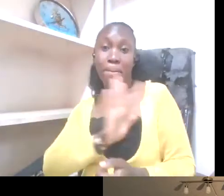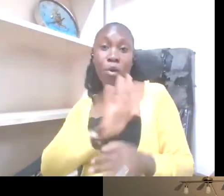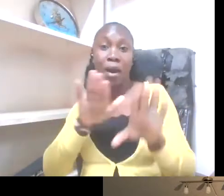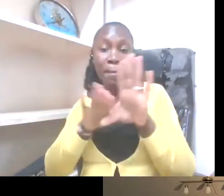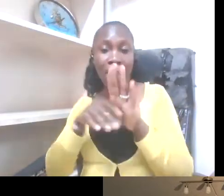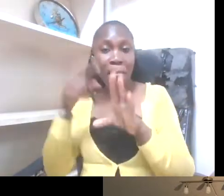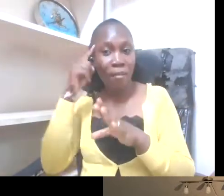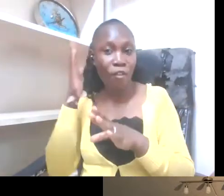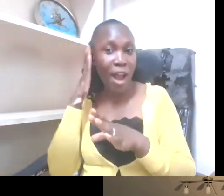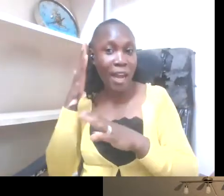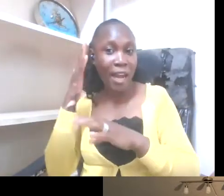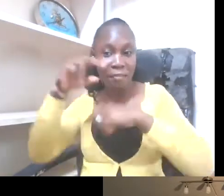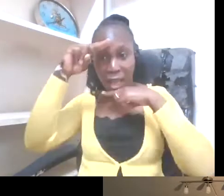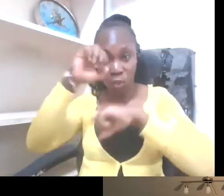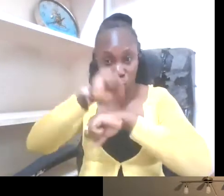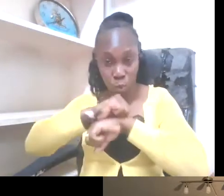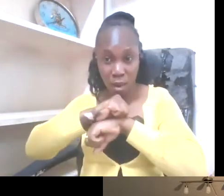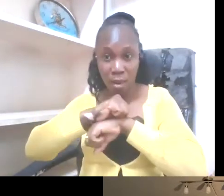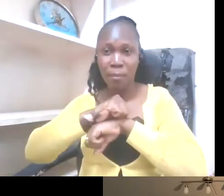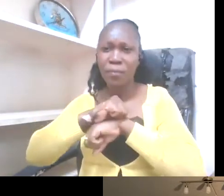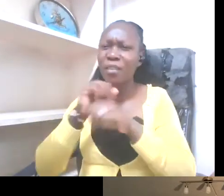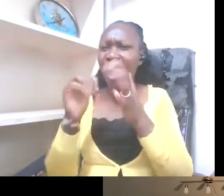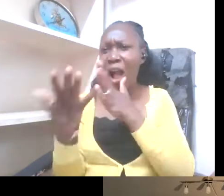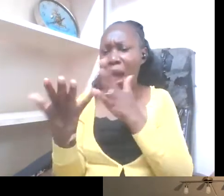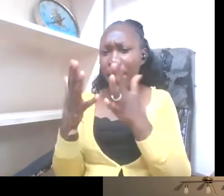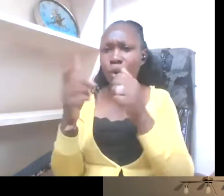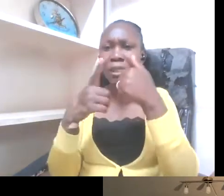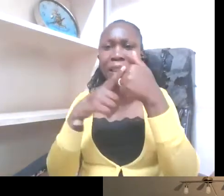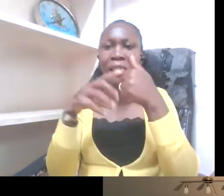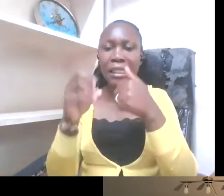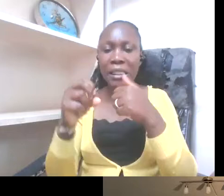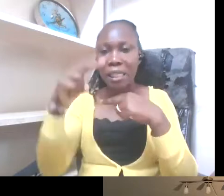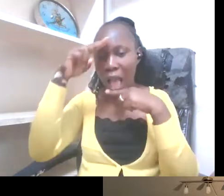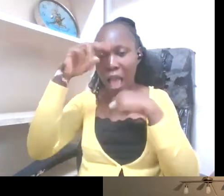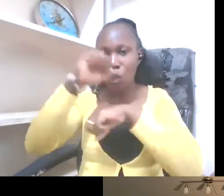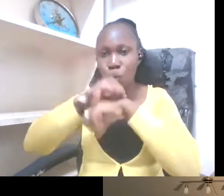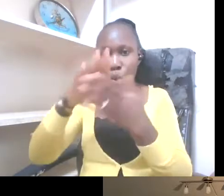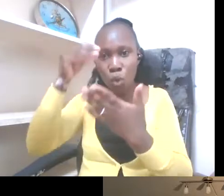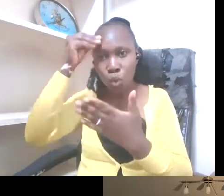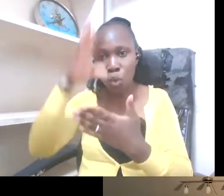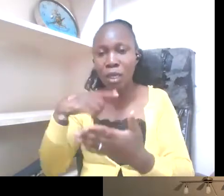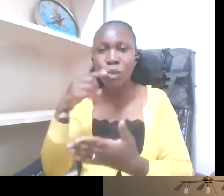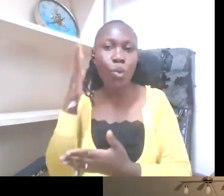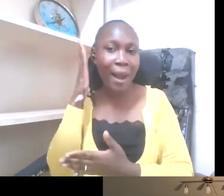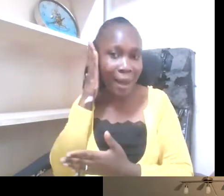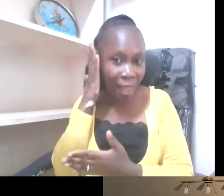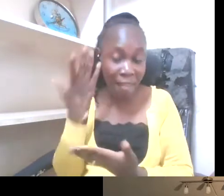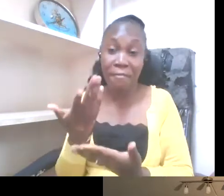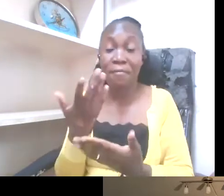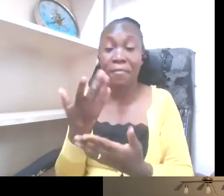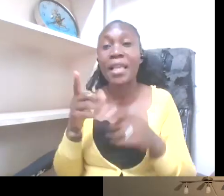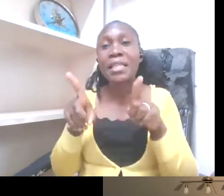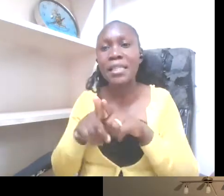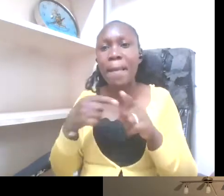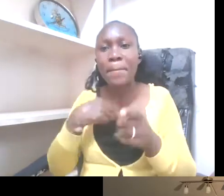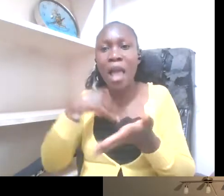high school of about 60 high schoolers who are deaf and hard of hearing. I also am quite involved now in